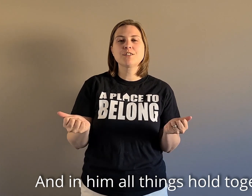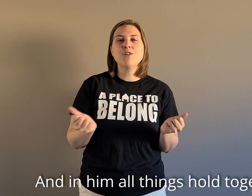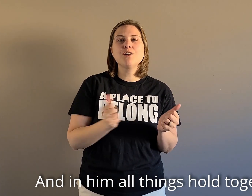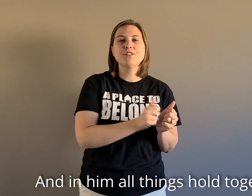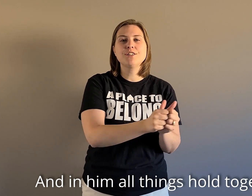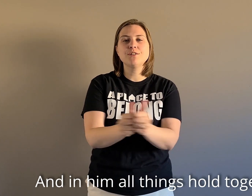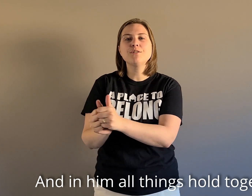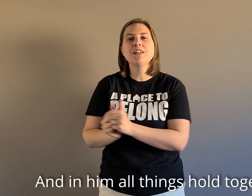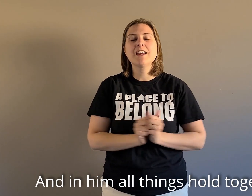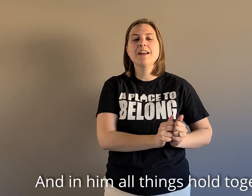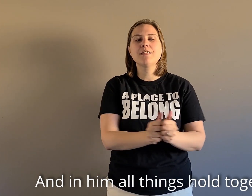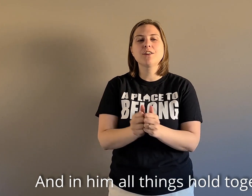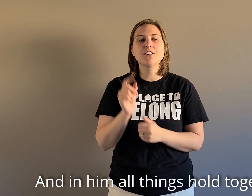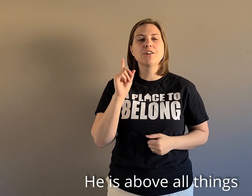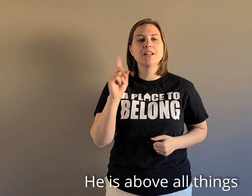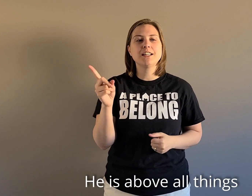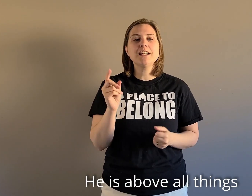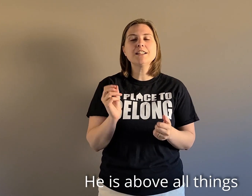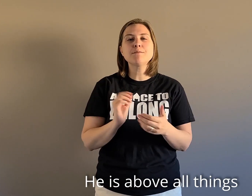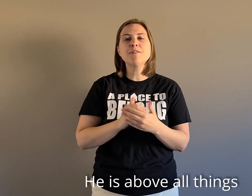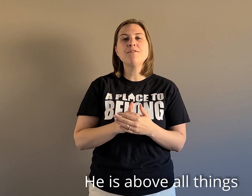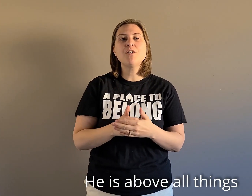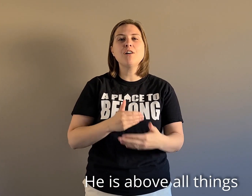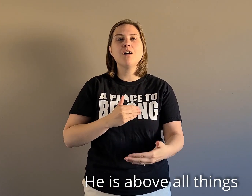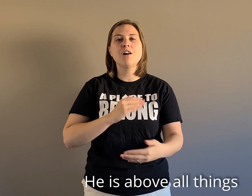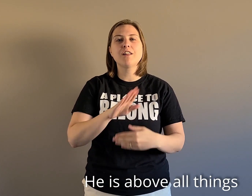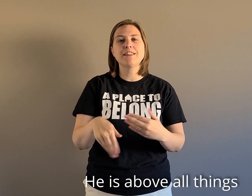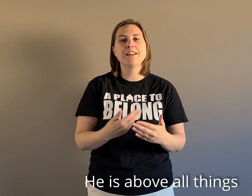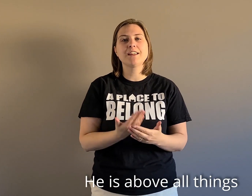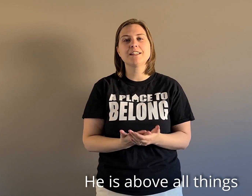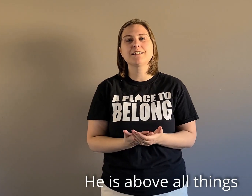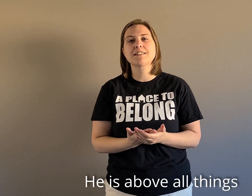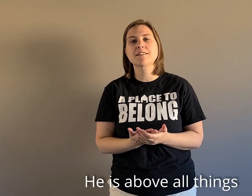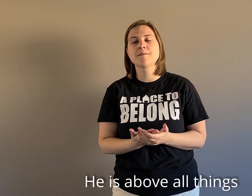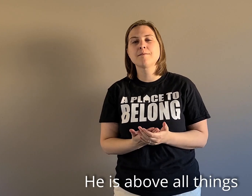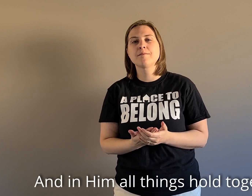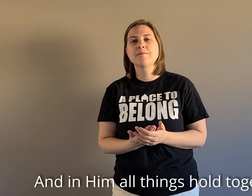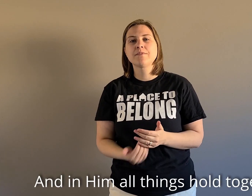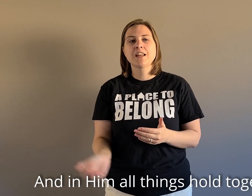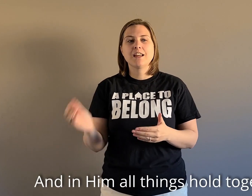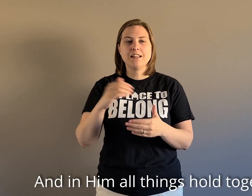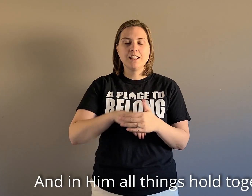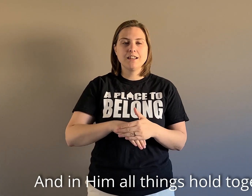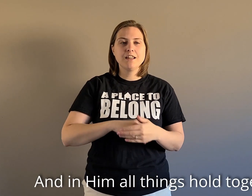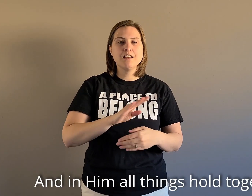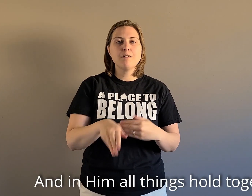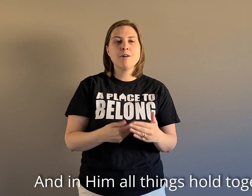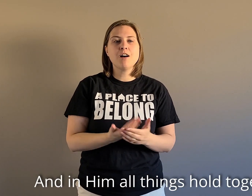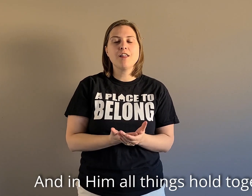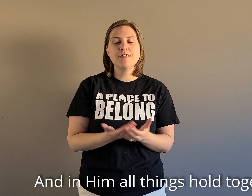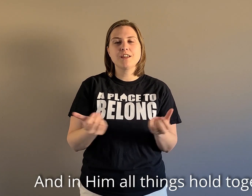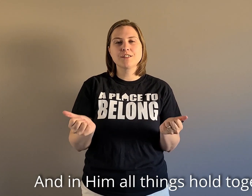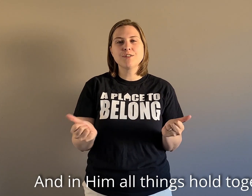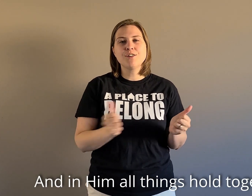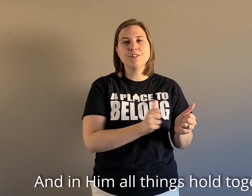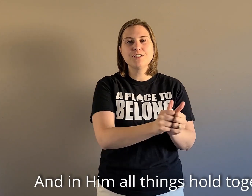and he is before all all and in him all things hold